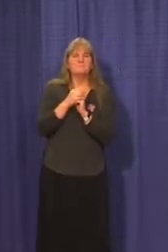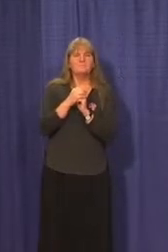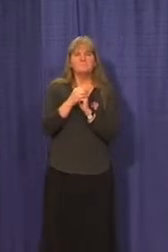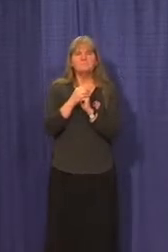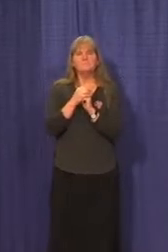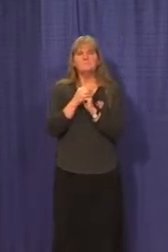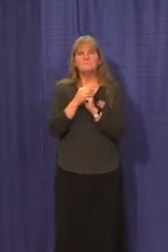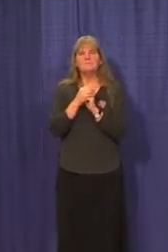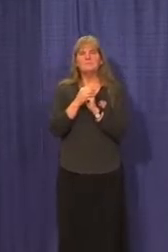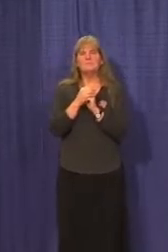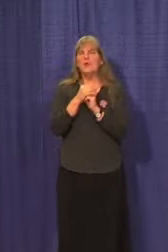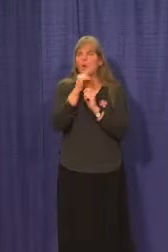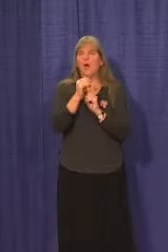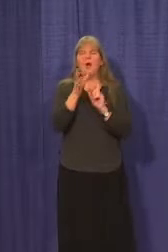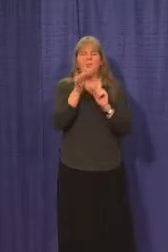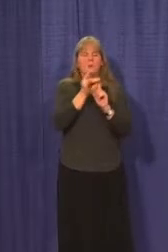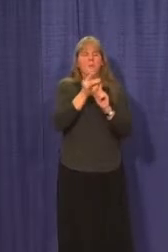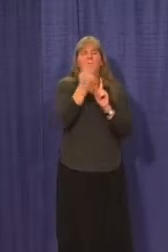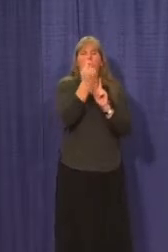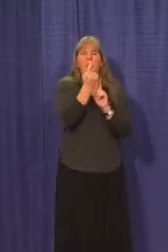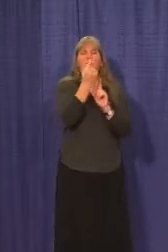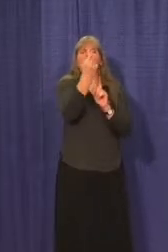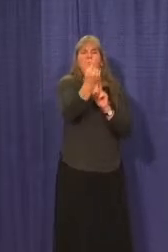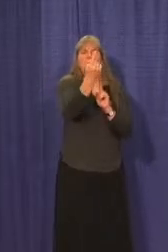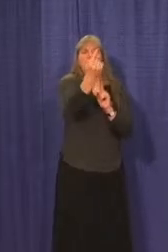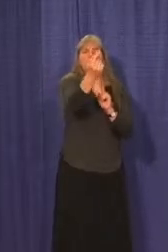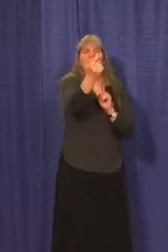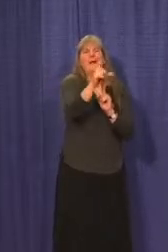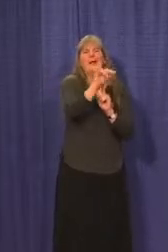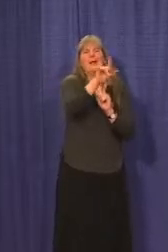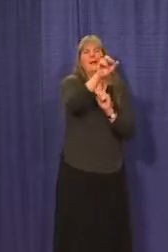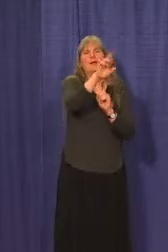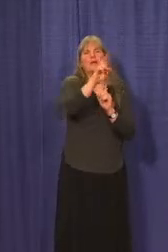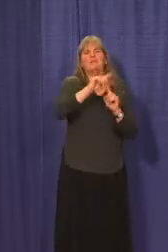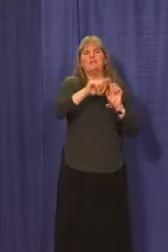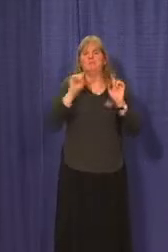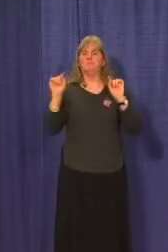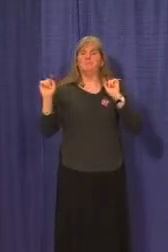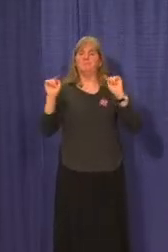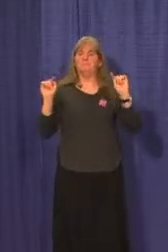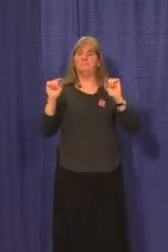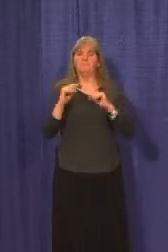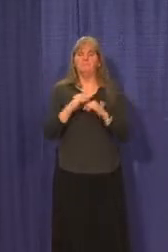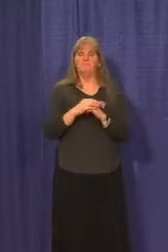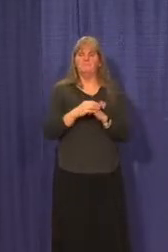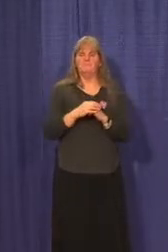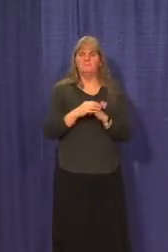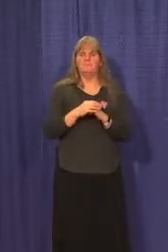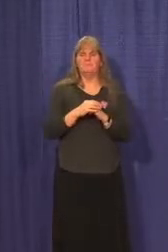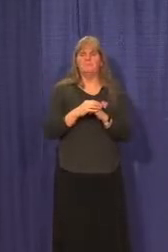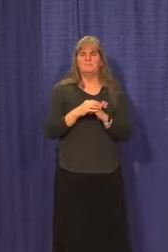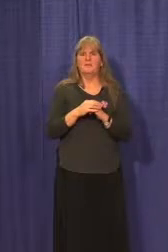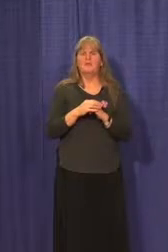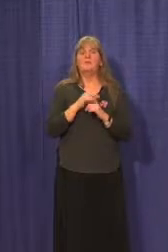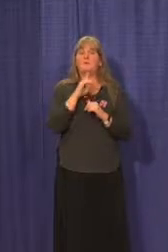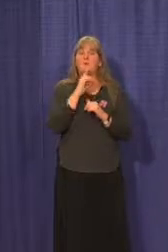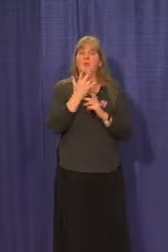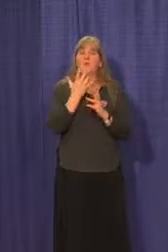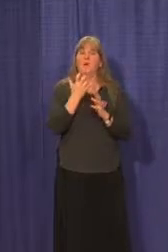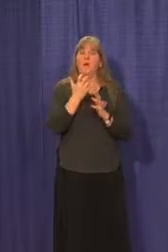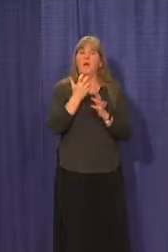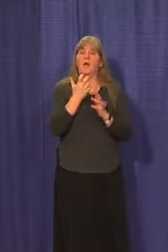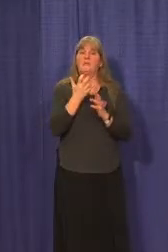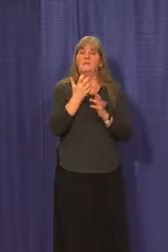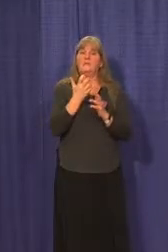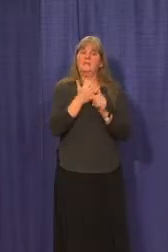rather than just a single line by line. So what we hope to avoid are